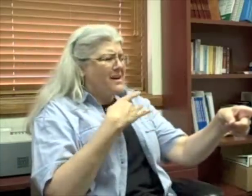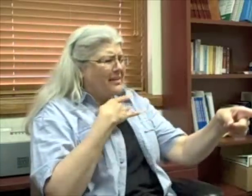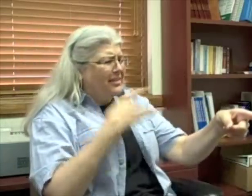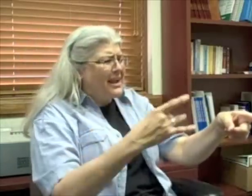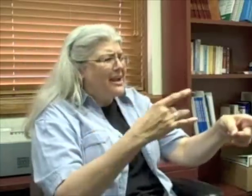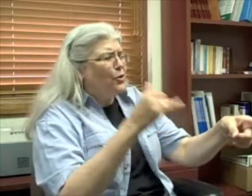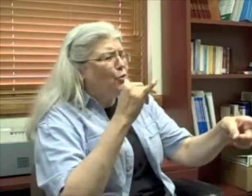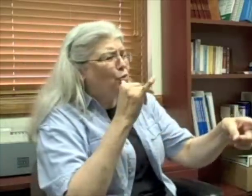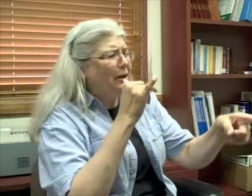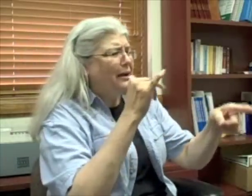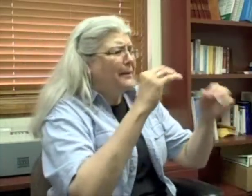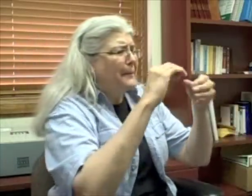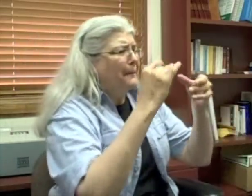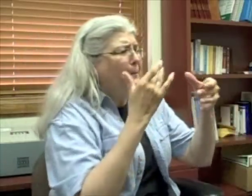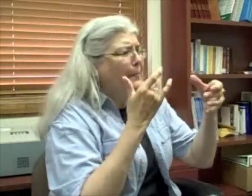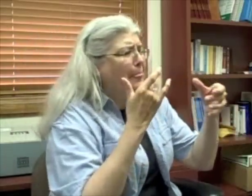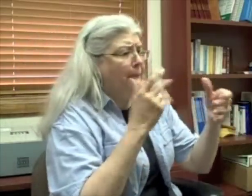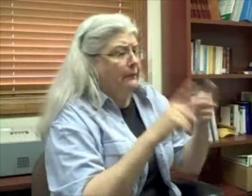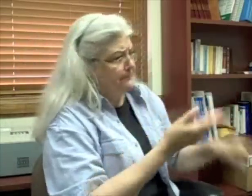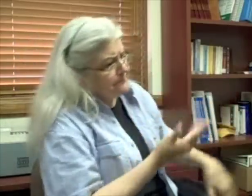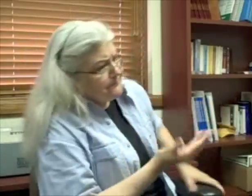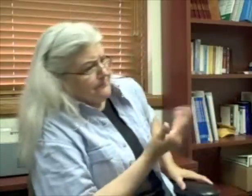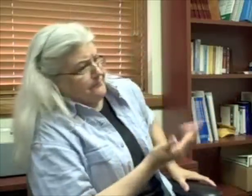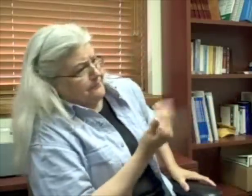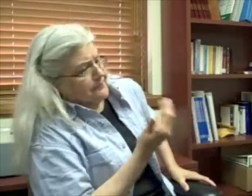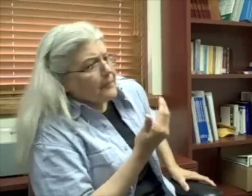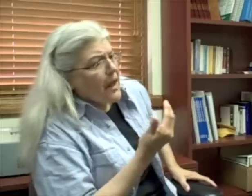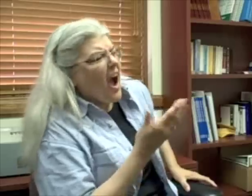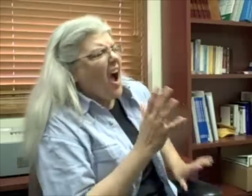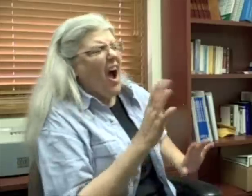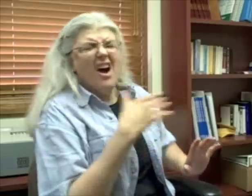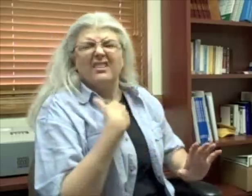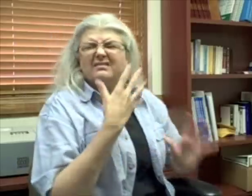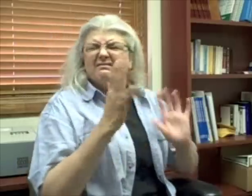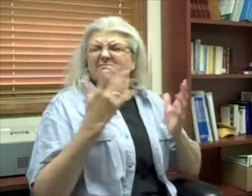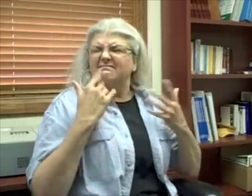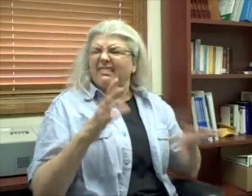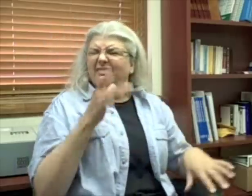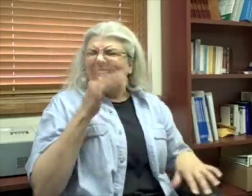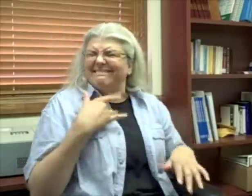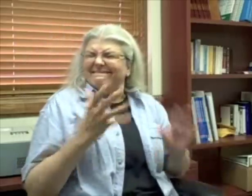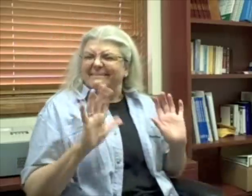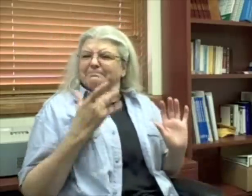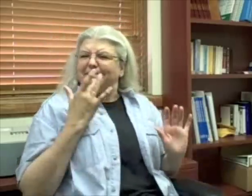but I just decided I didn't want to. I wasn't going to have any more.